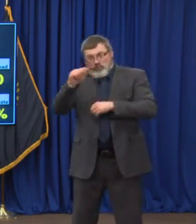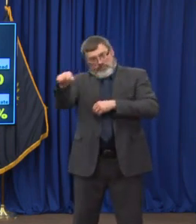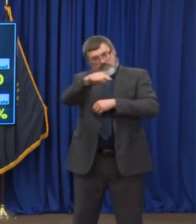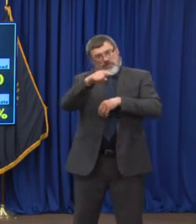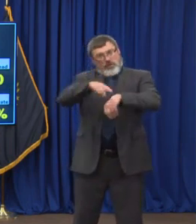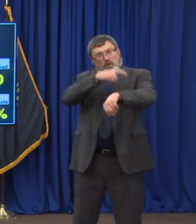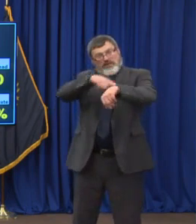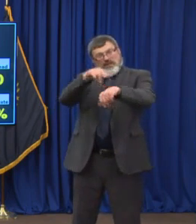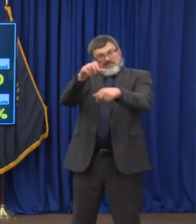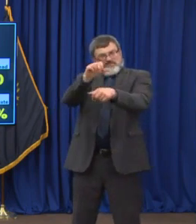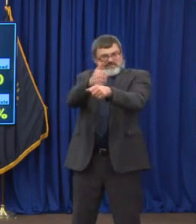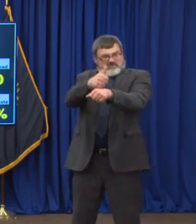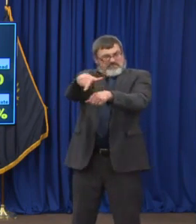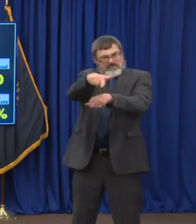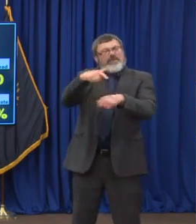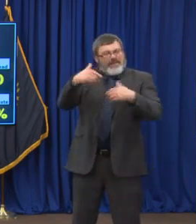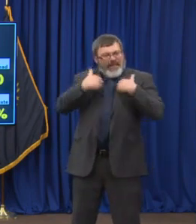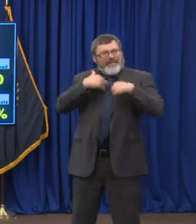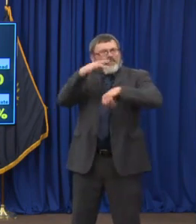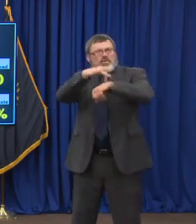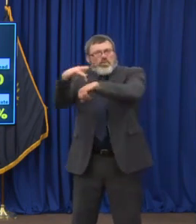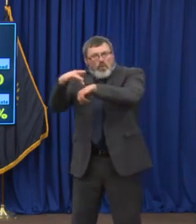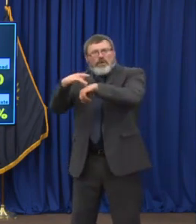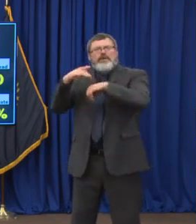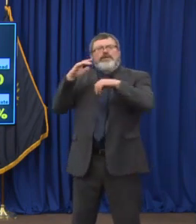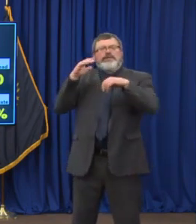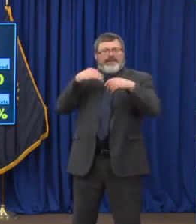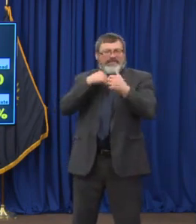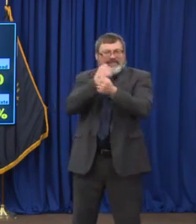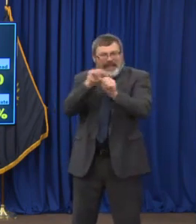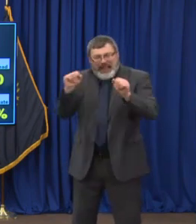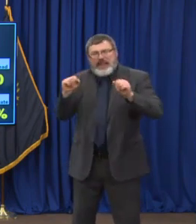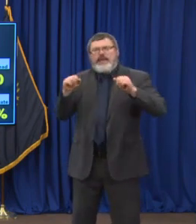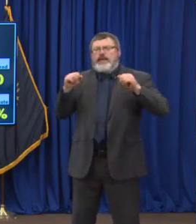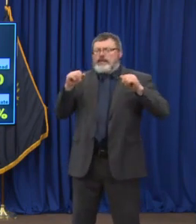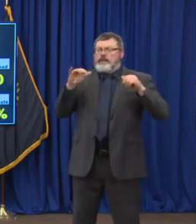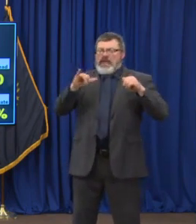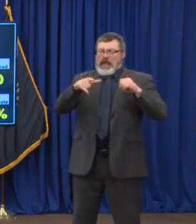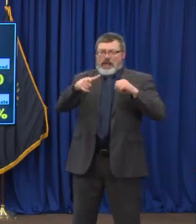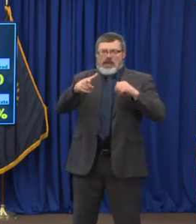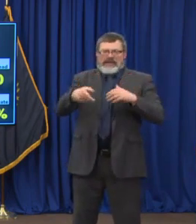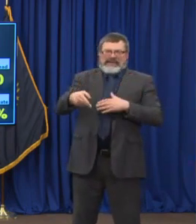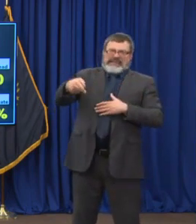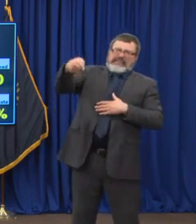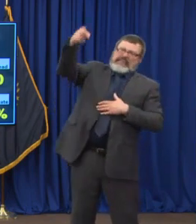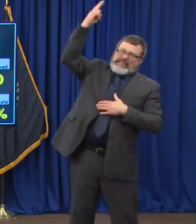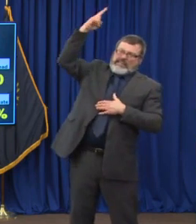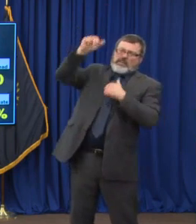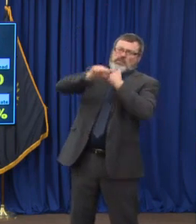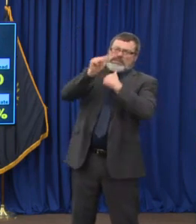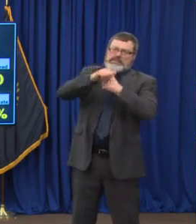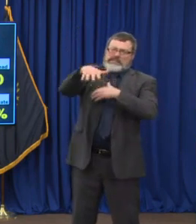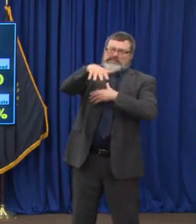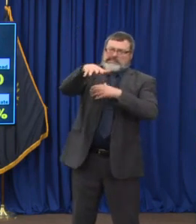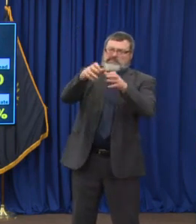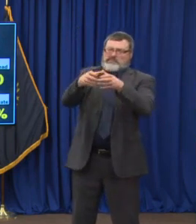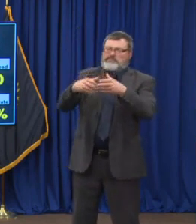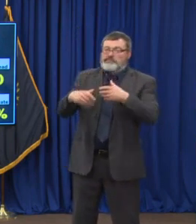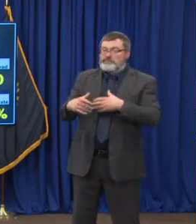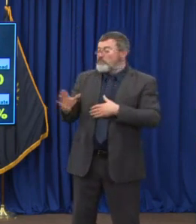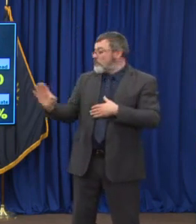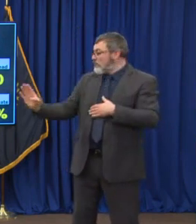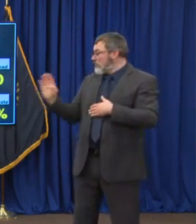identified as one of, if not the most vulnerable population during the COVID pandemic. And finally, the two week hospitalization rate. So